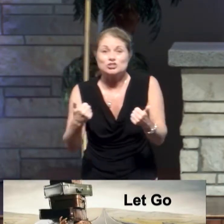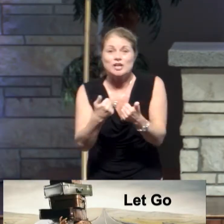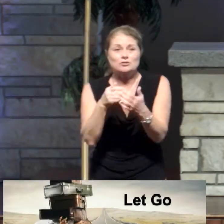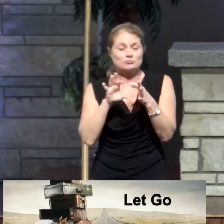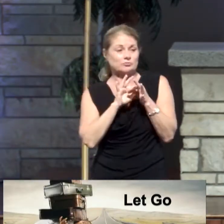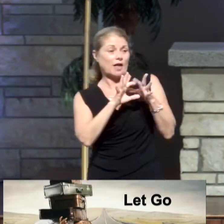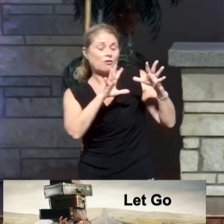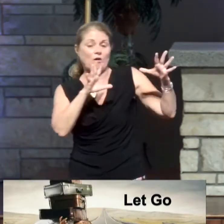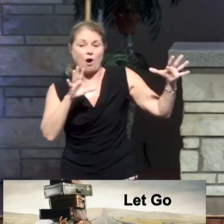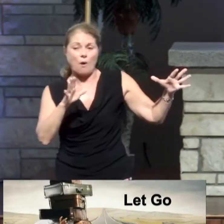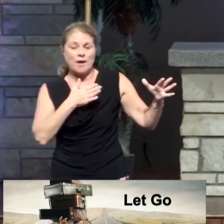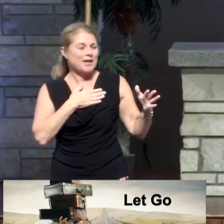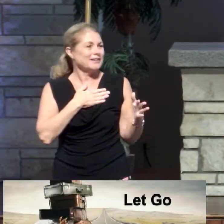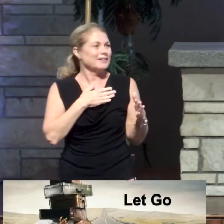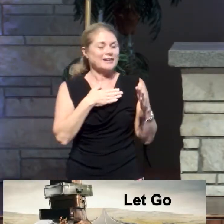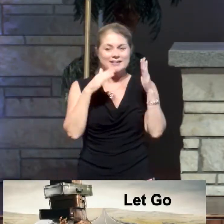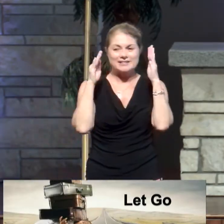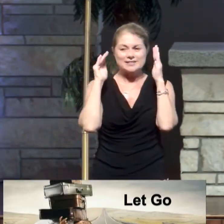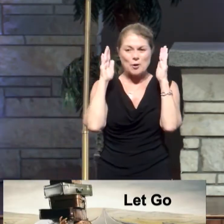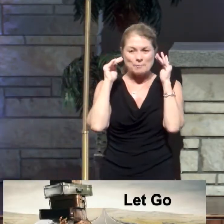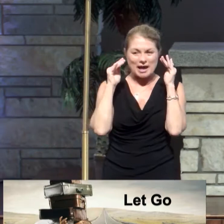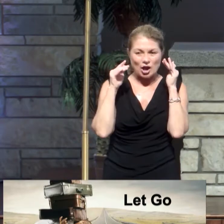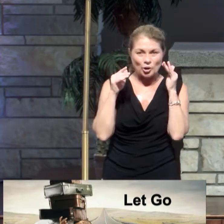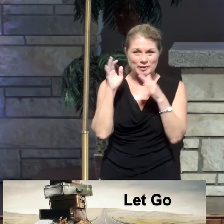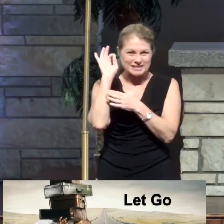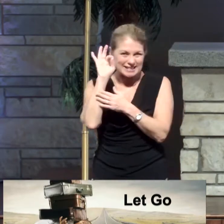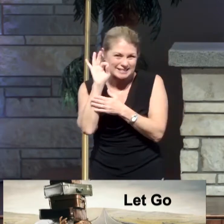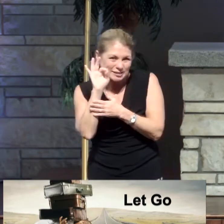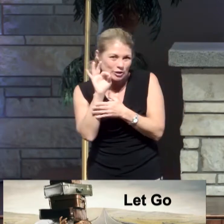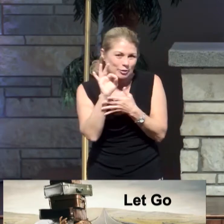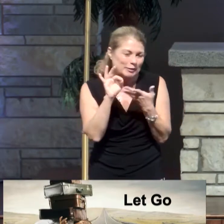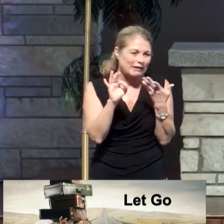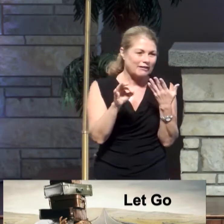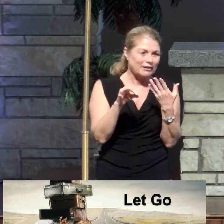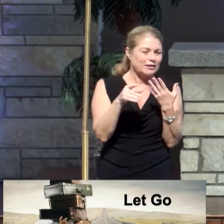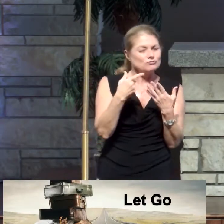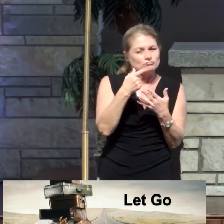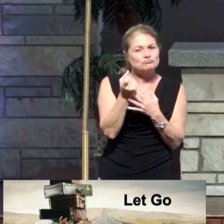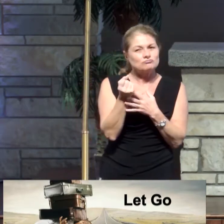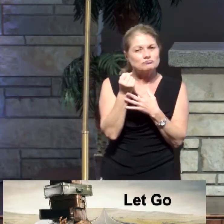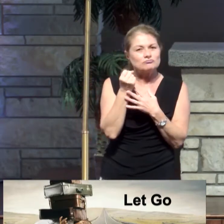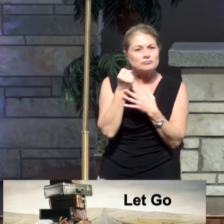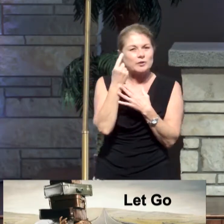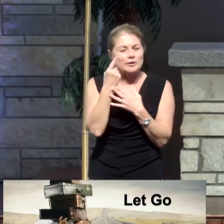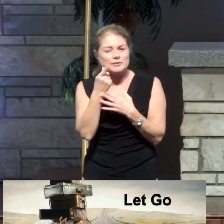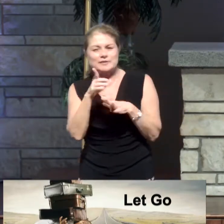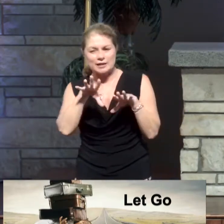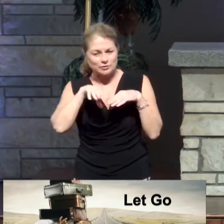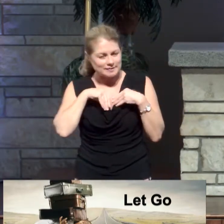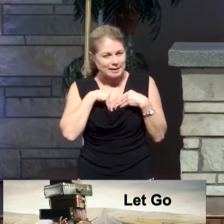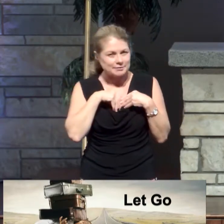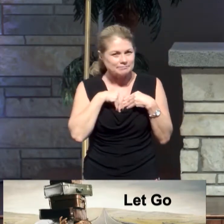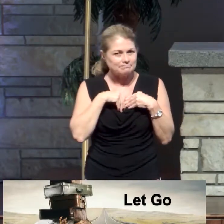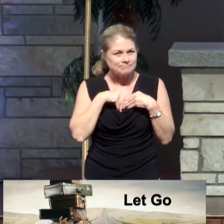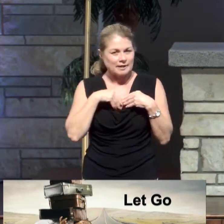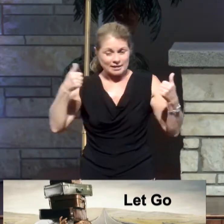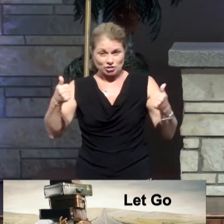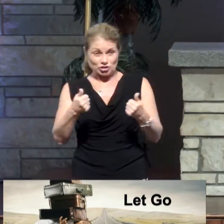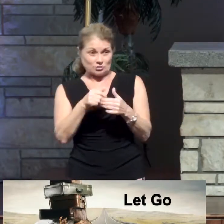And I hope this sermon series, it really kind of impacts you, that you take it home. We're going to challenge you to let go of distractions.